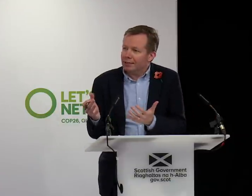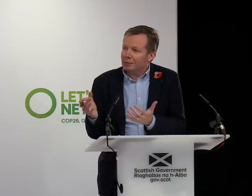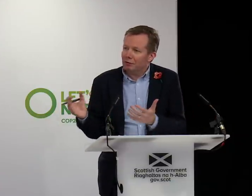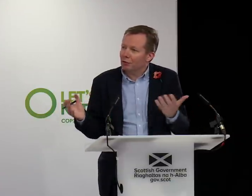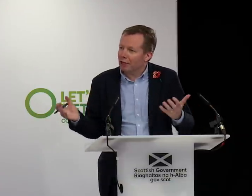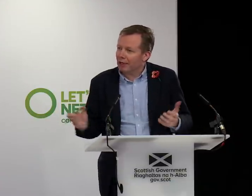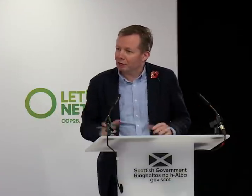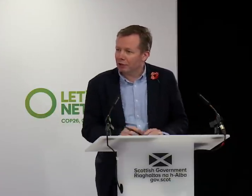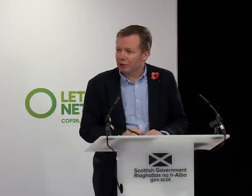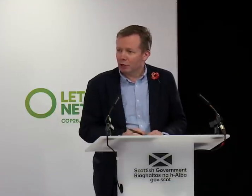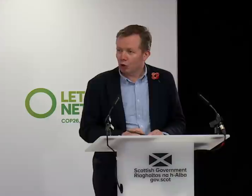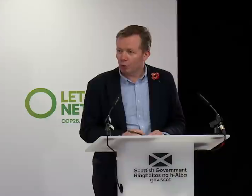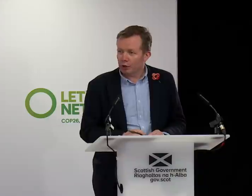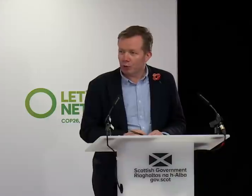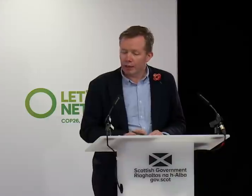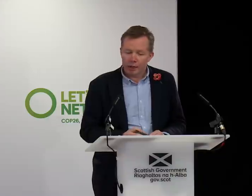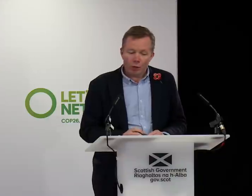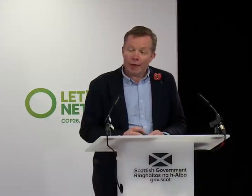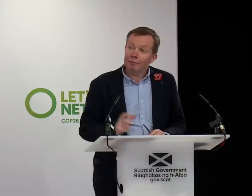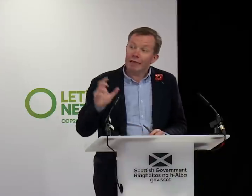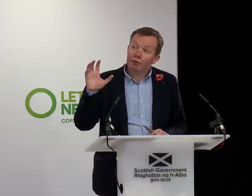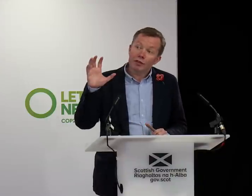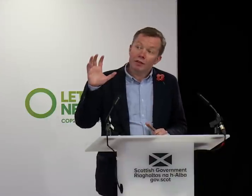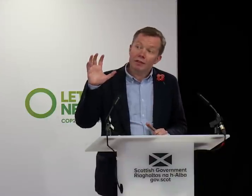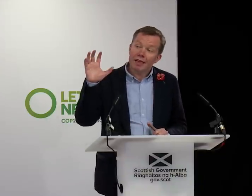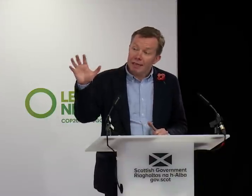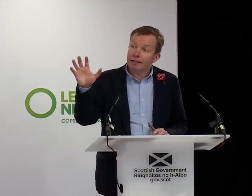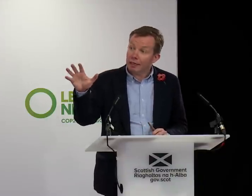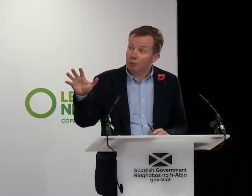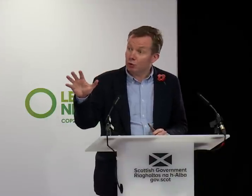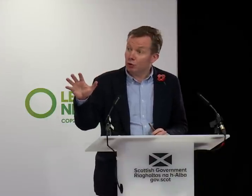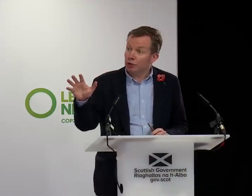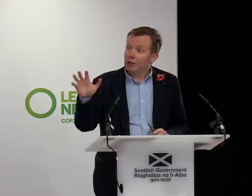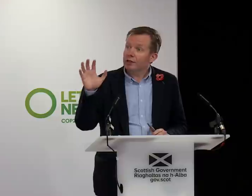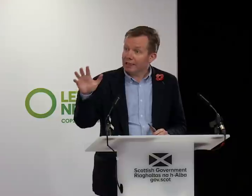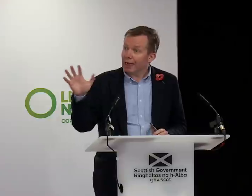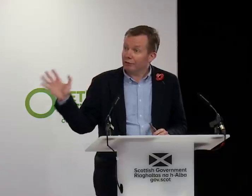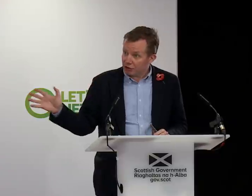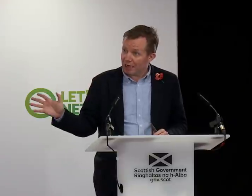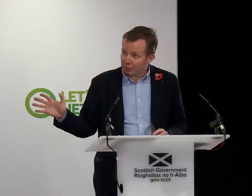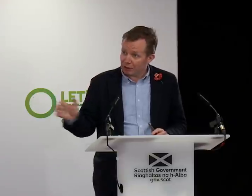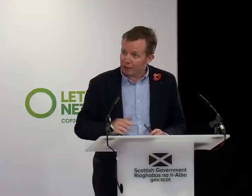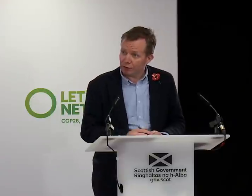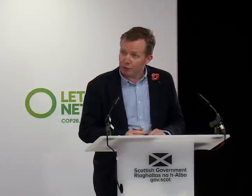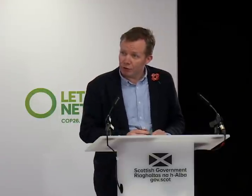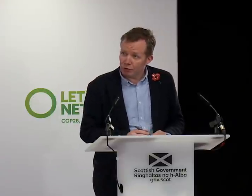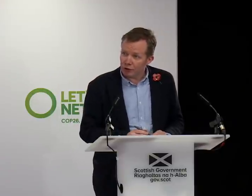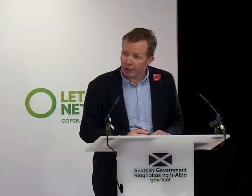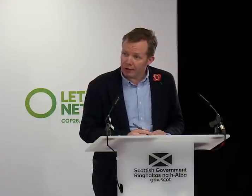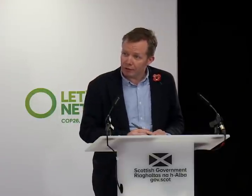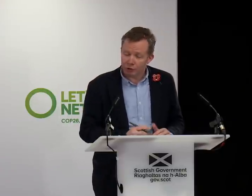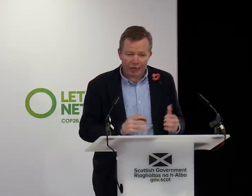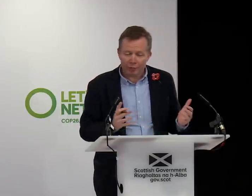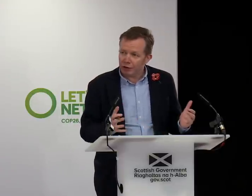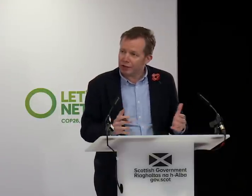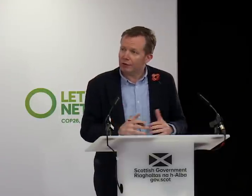them wisely before and after COP as well. We have medical facilities inside the blue zone, staffed separately from the routine